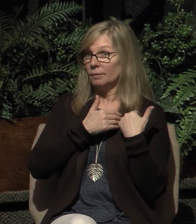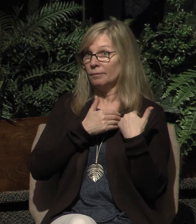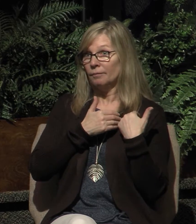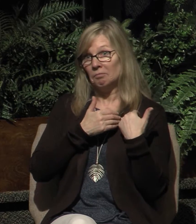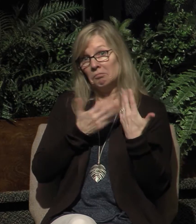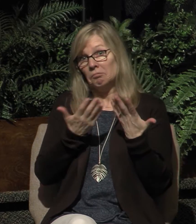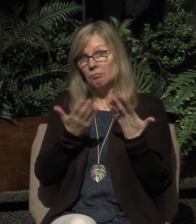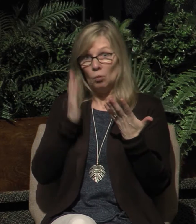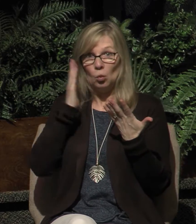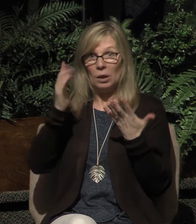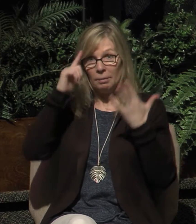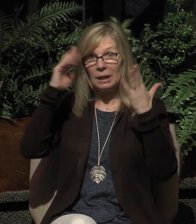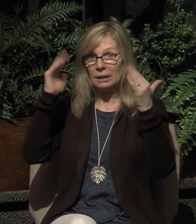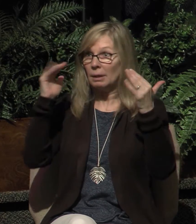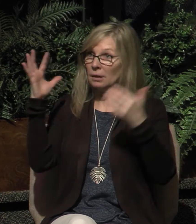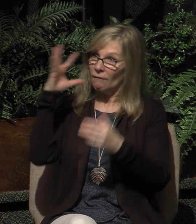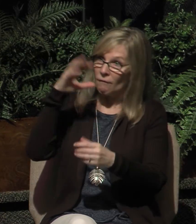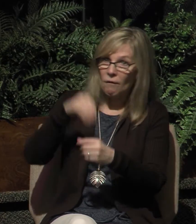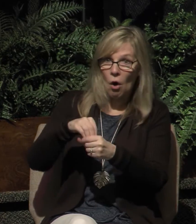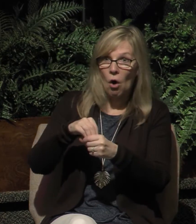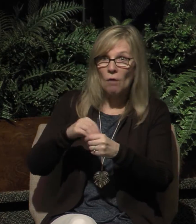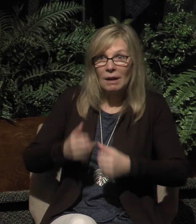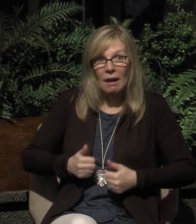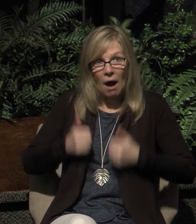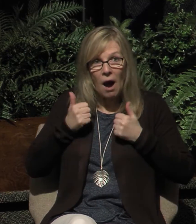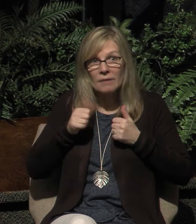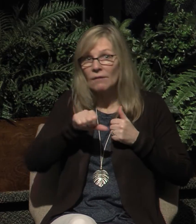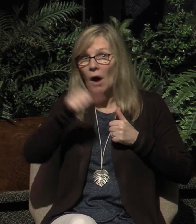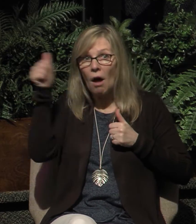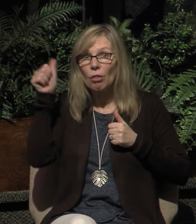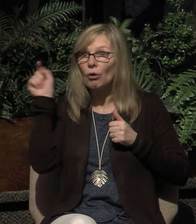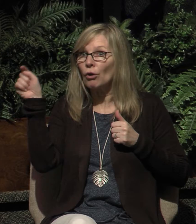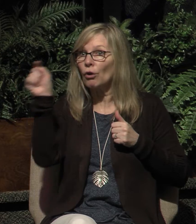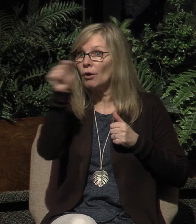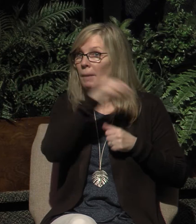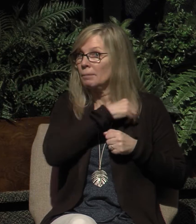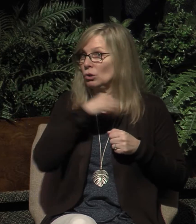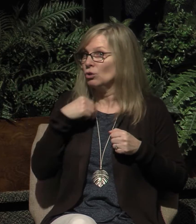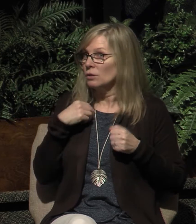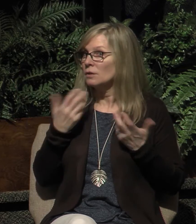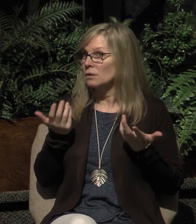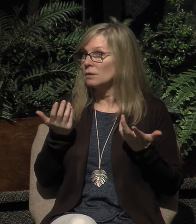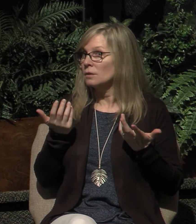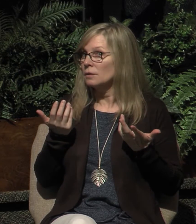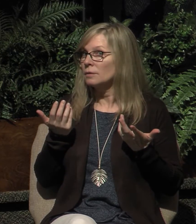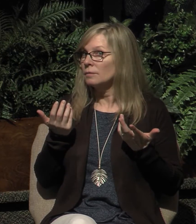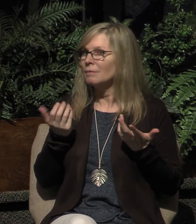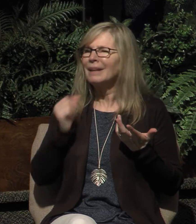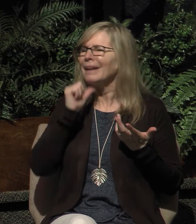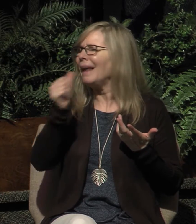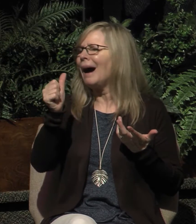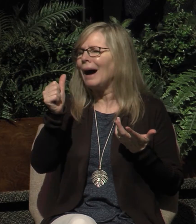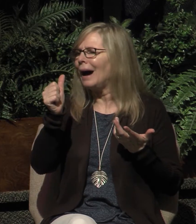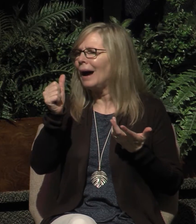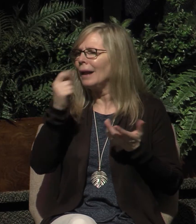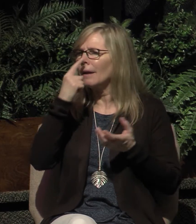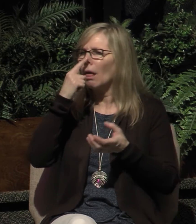expected to be involved in the lives of other members, not in an intrusive, meddling,